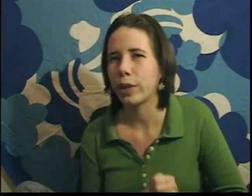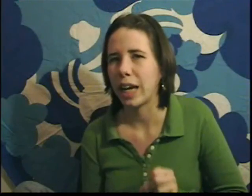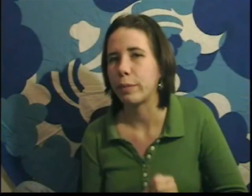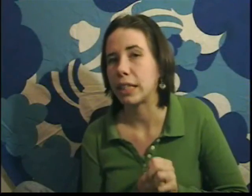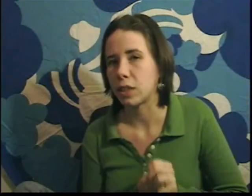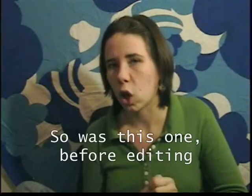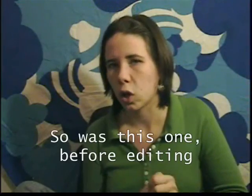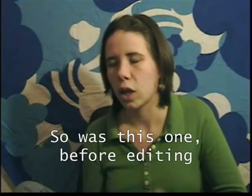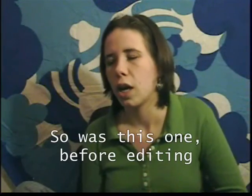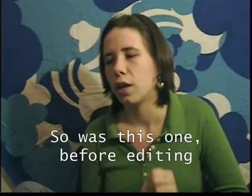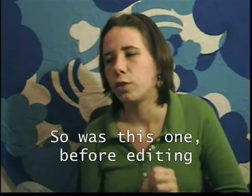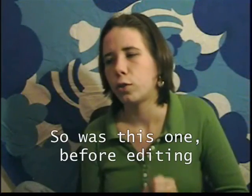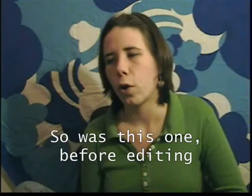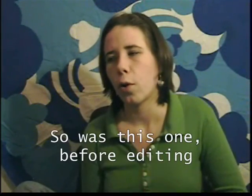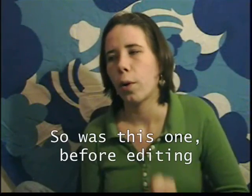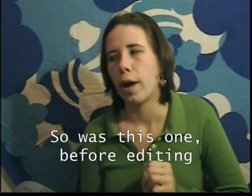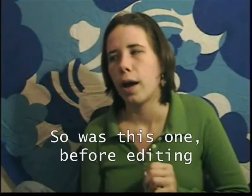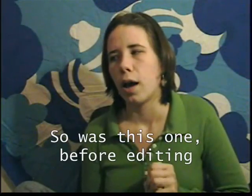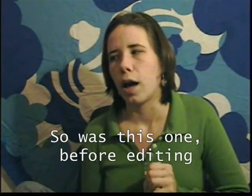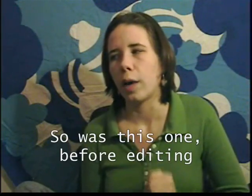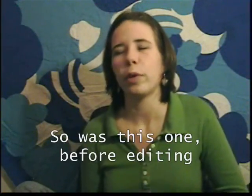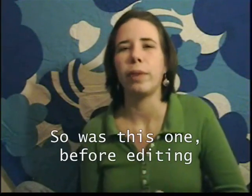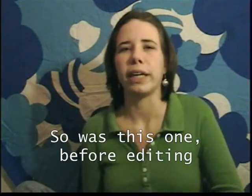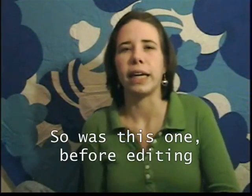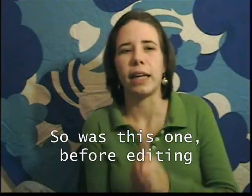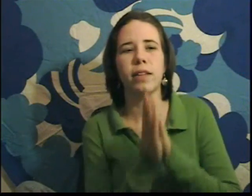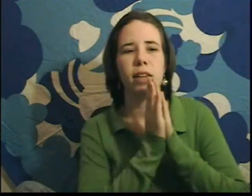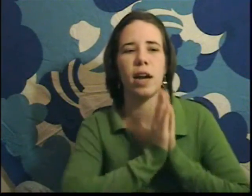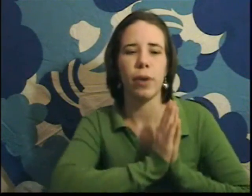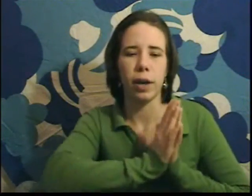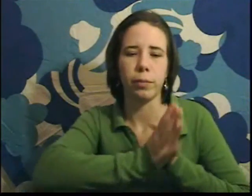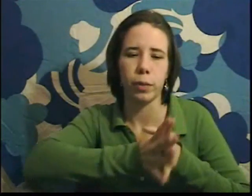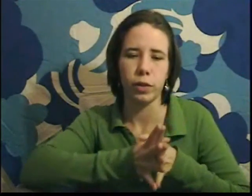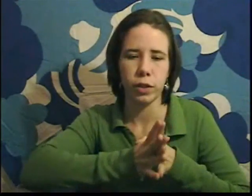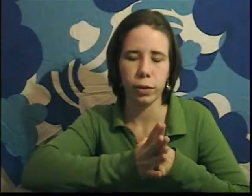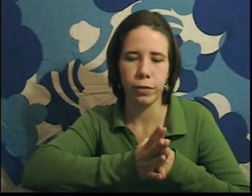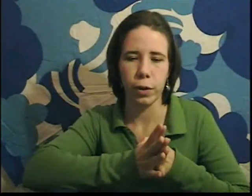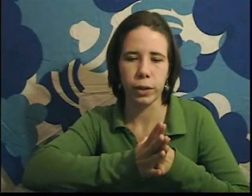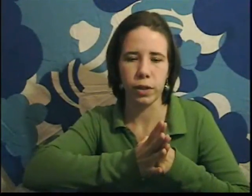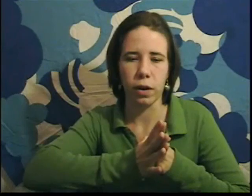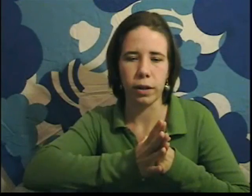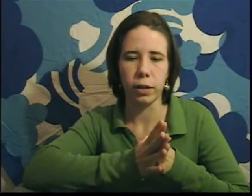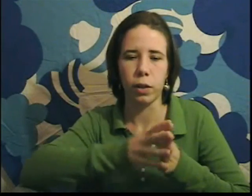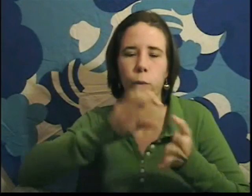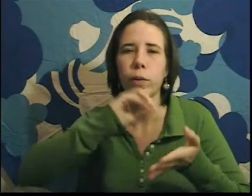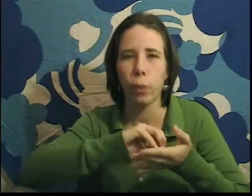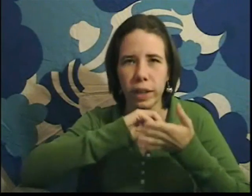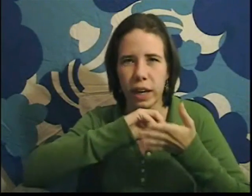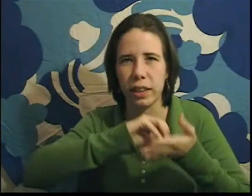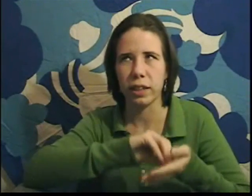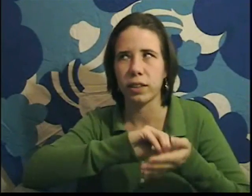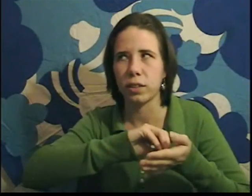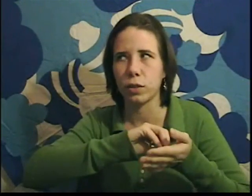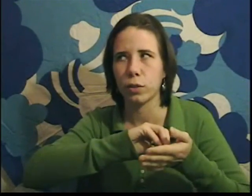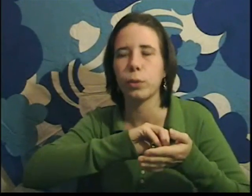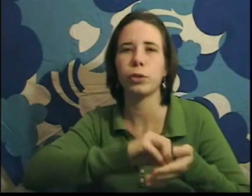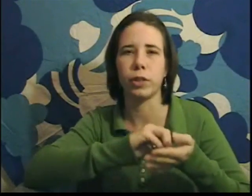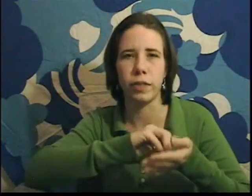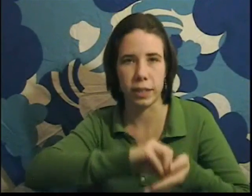28 minutes long, so I'm remaking it, and this time I'm just going to focus on the one point that I think is crucial to the